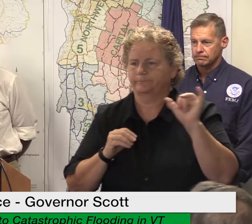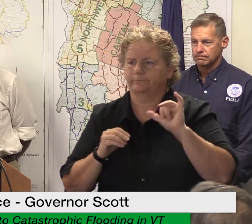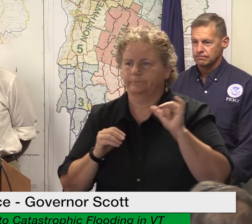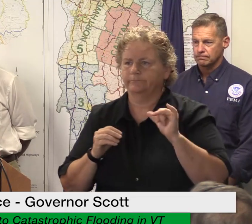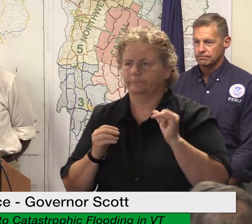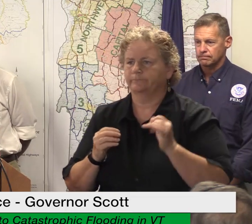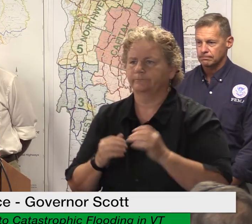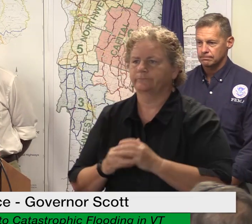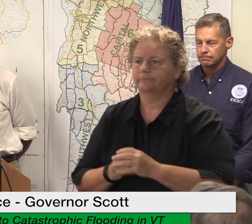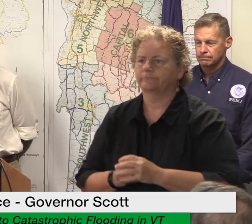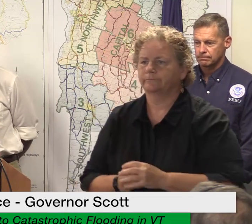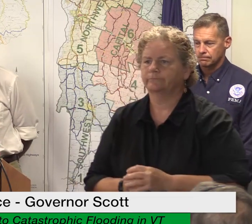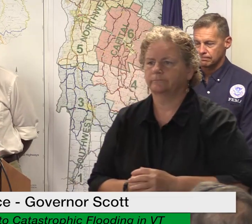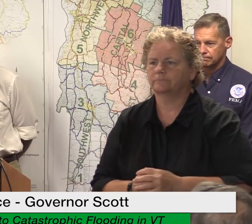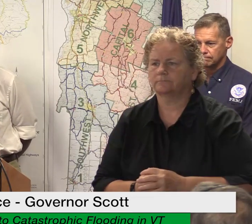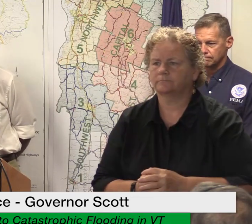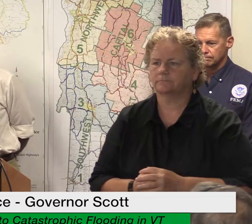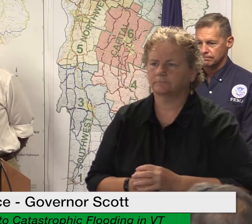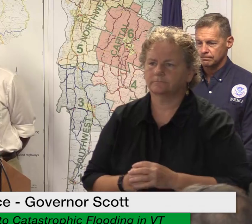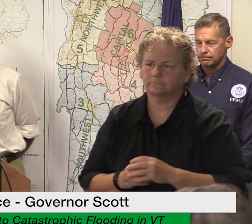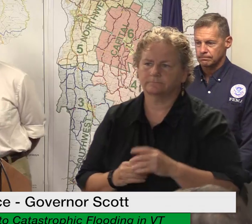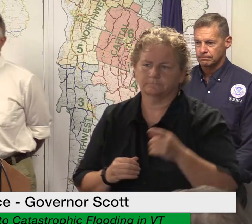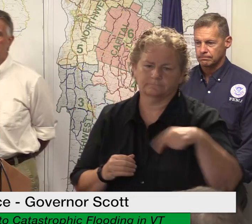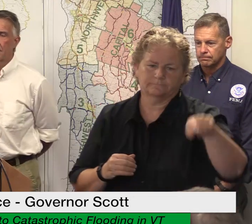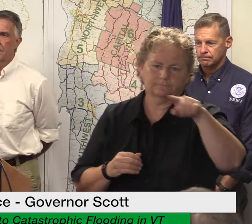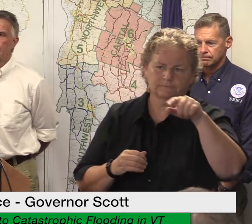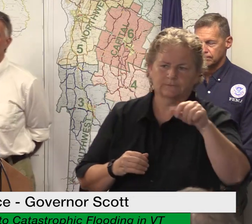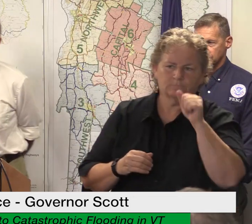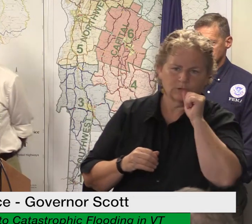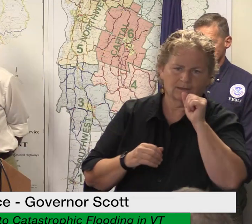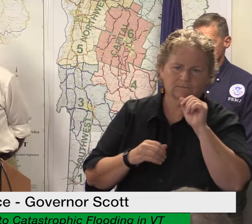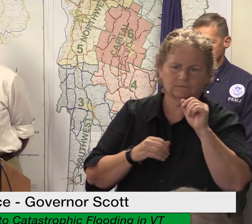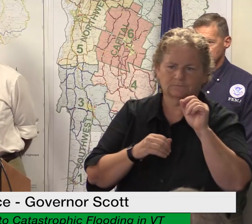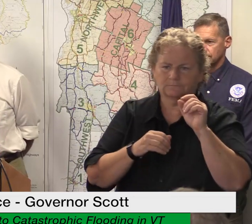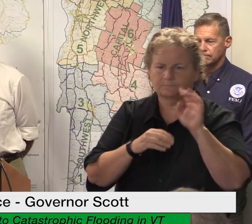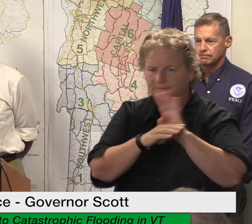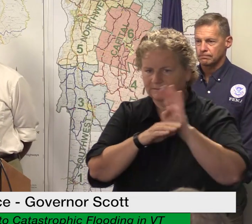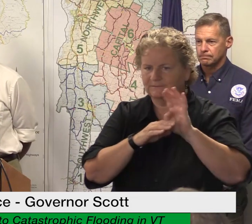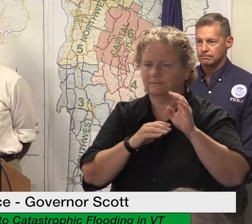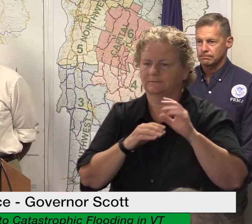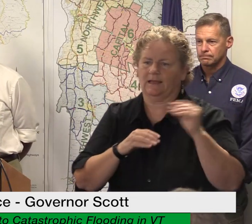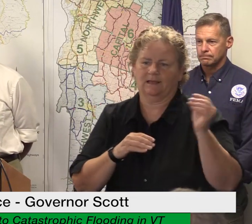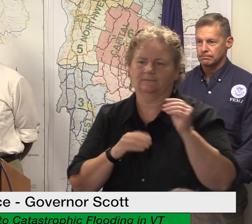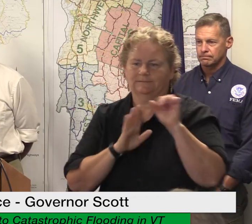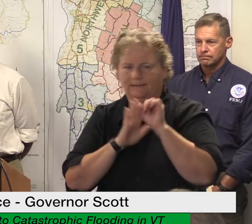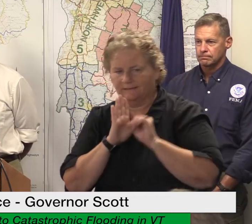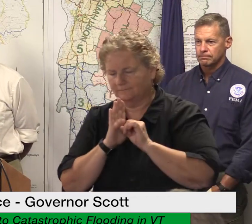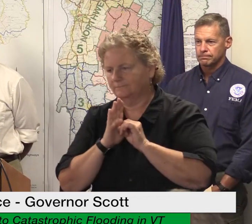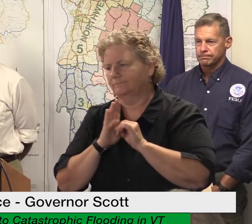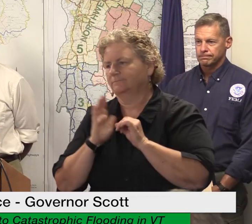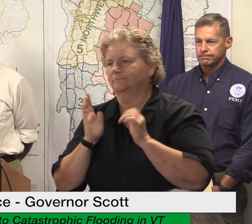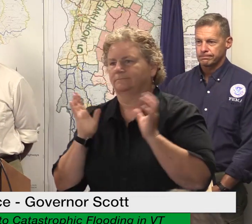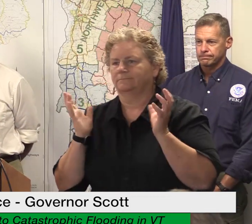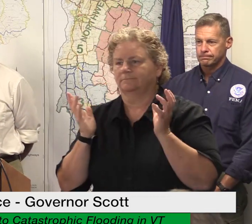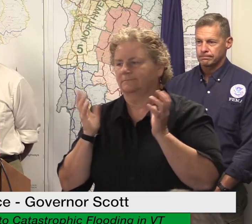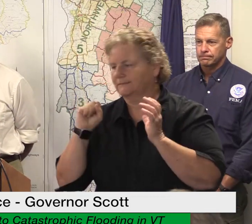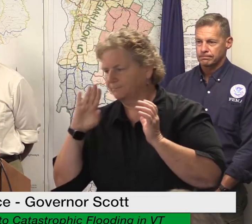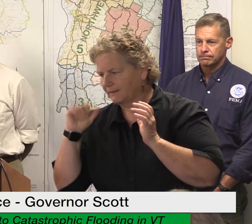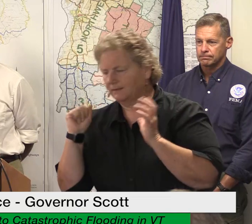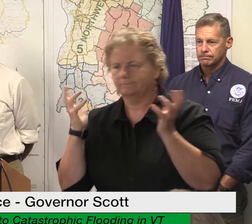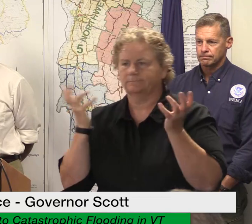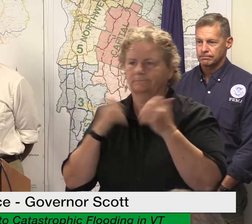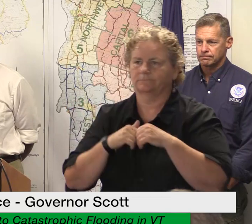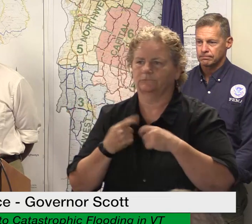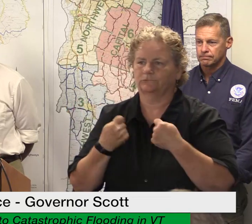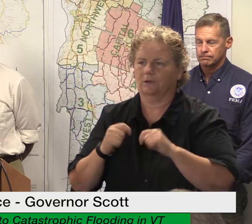members local organizations and neighboring businesses we've come together to support one another and extend a helping hand wherever possible